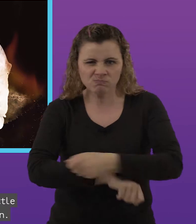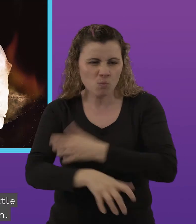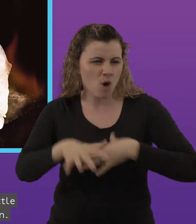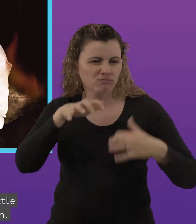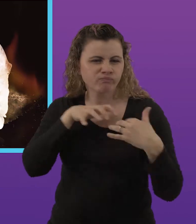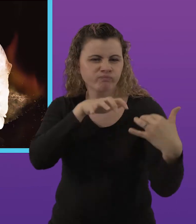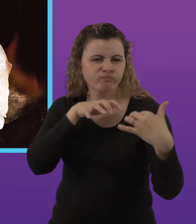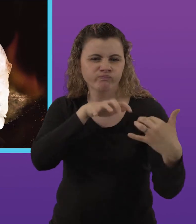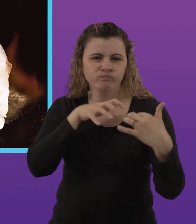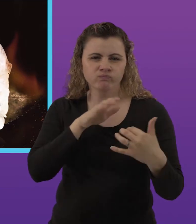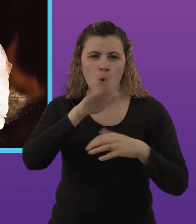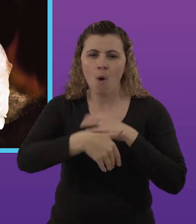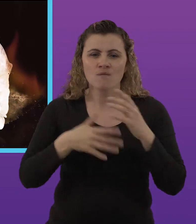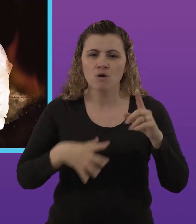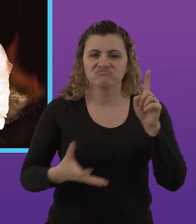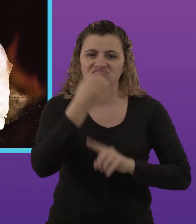Crown.